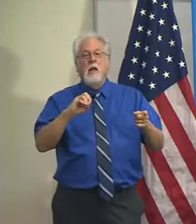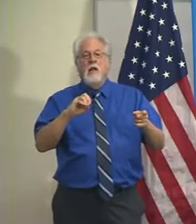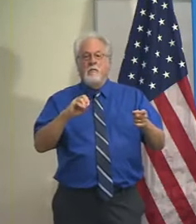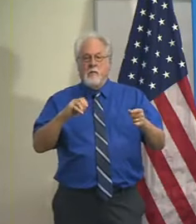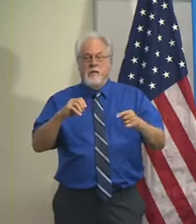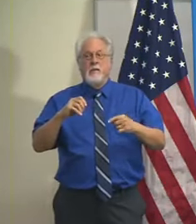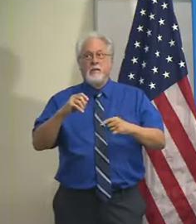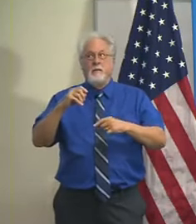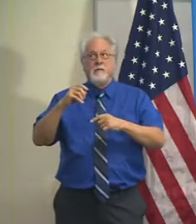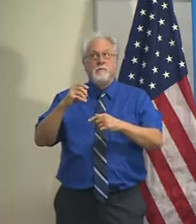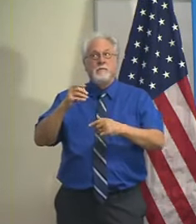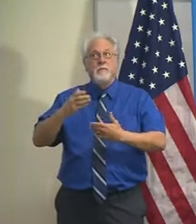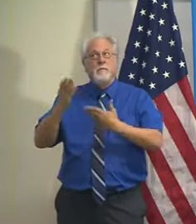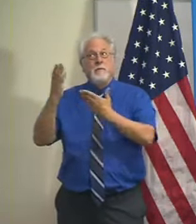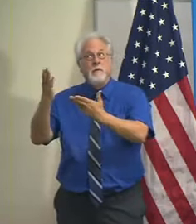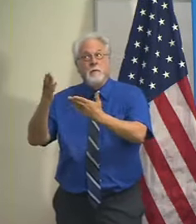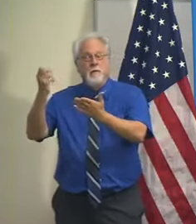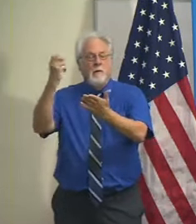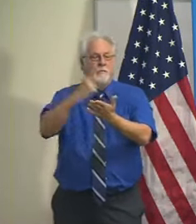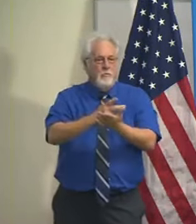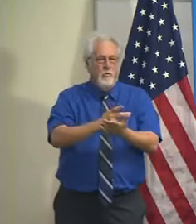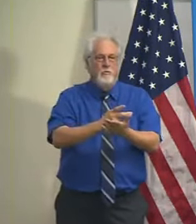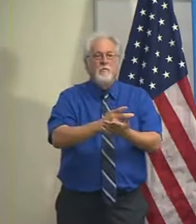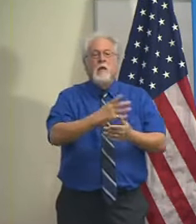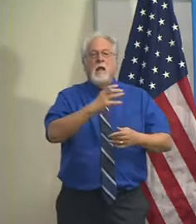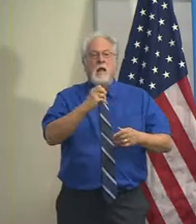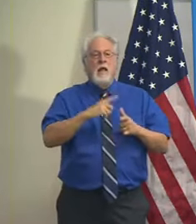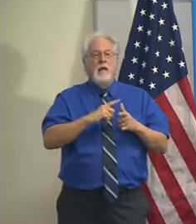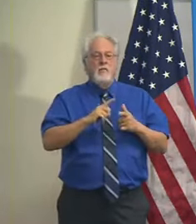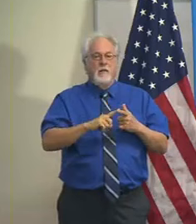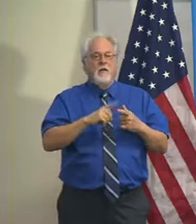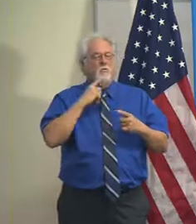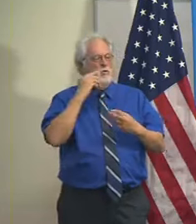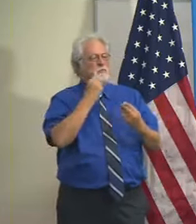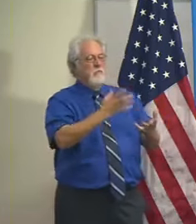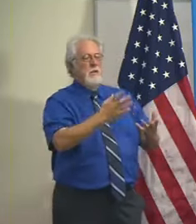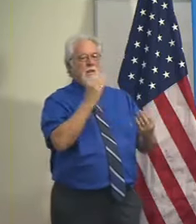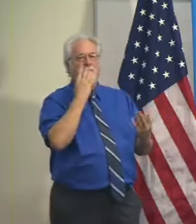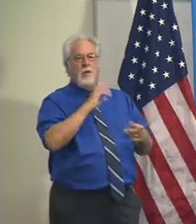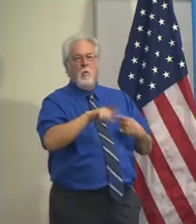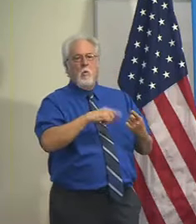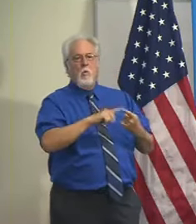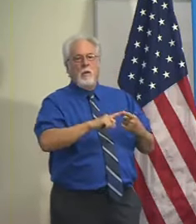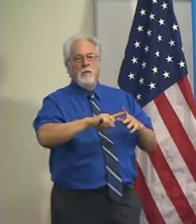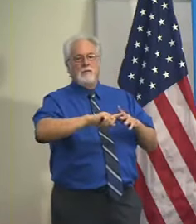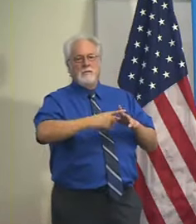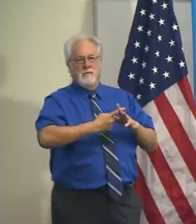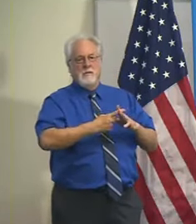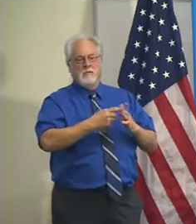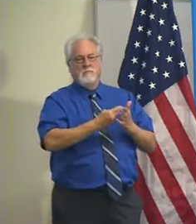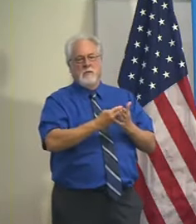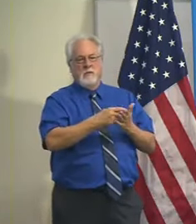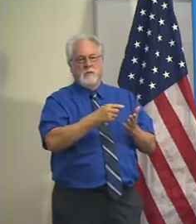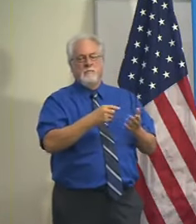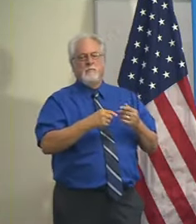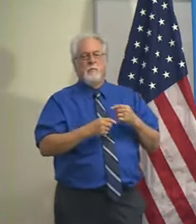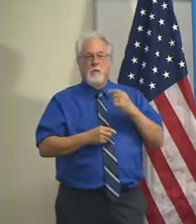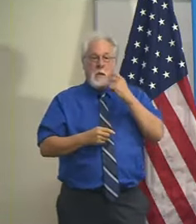up the flagpole and they have been approved and they will be getting information about when DSNAP will start for them.